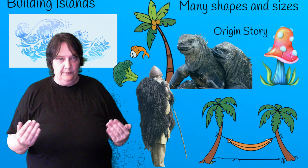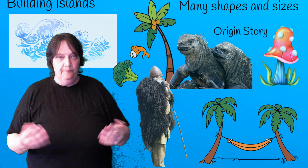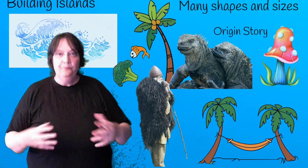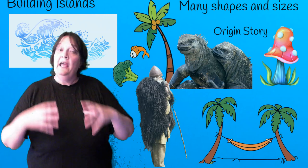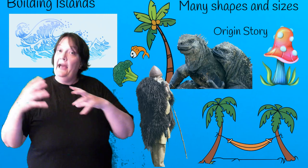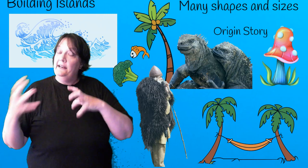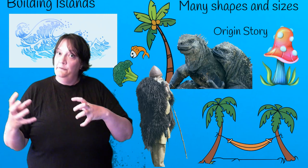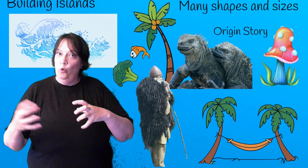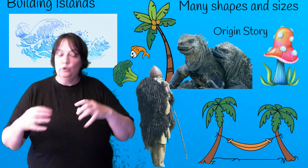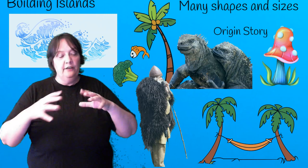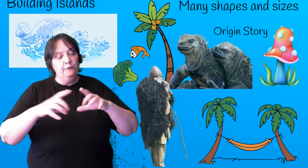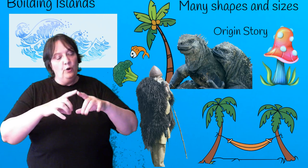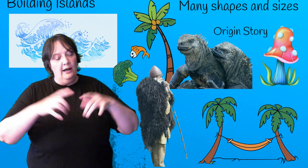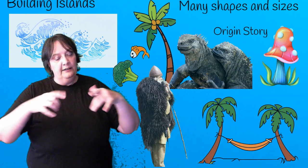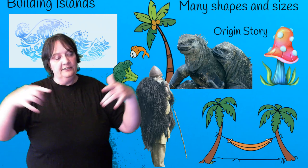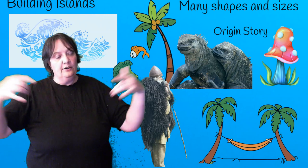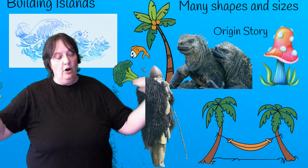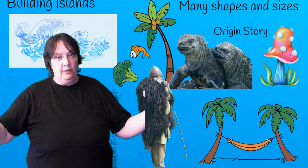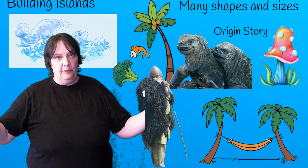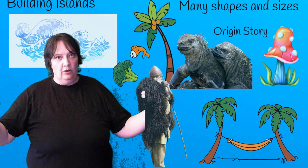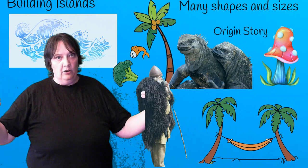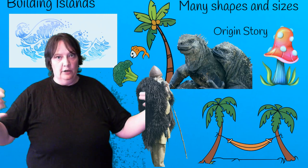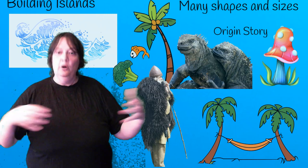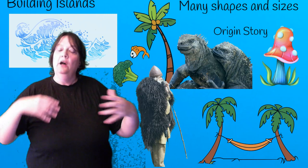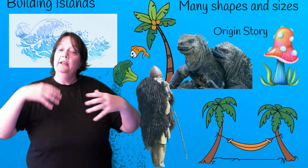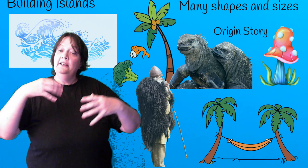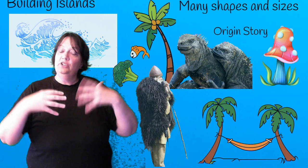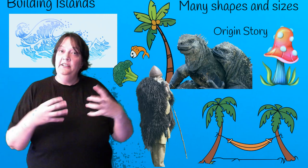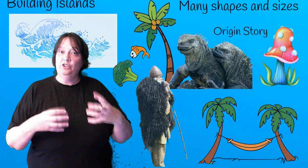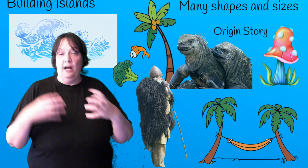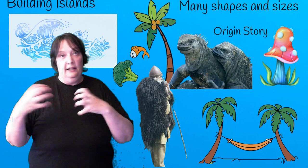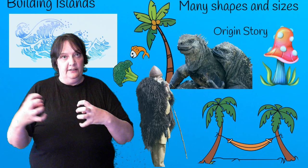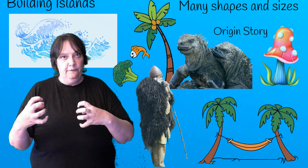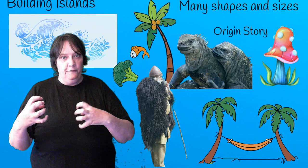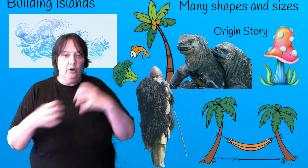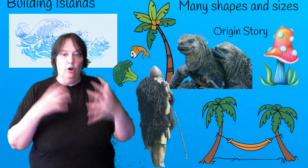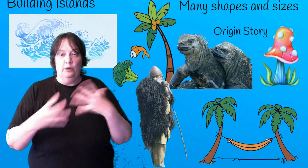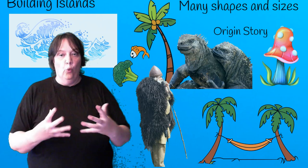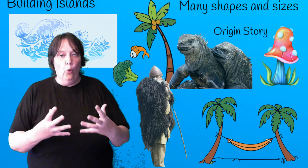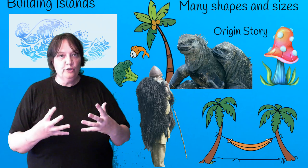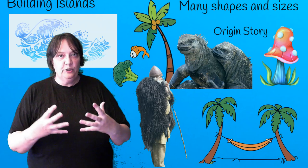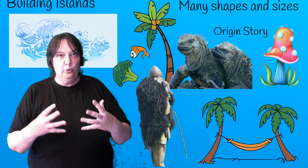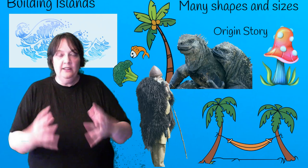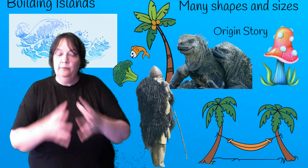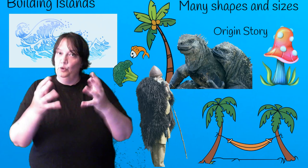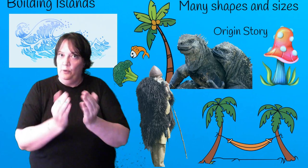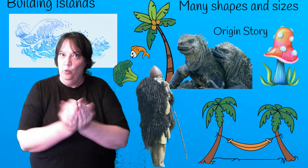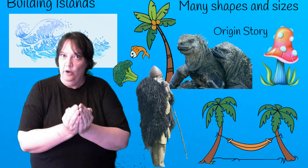and of course if your island is an archipelago is each island different? Are there wars between them? Do they work